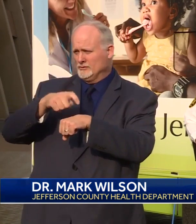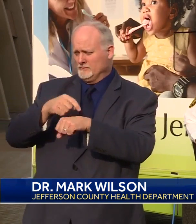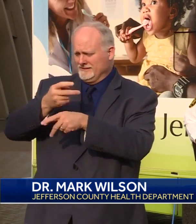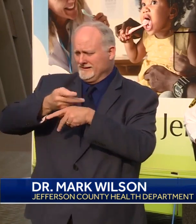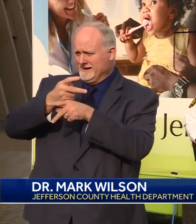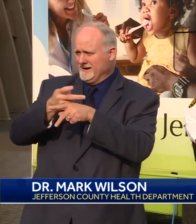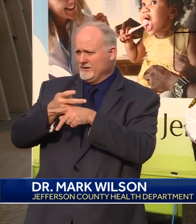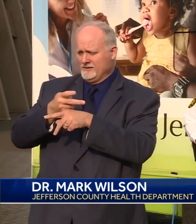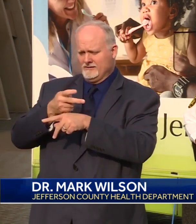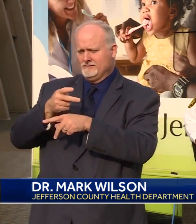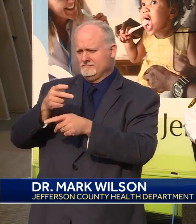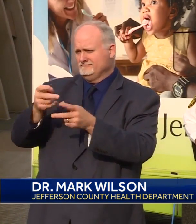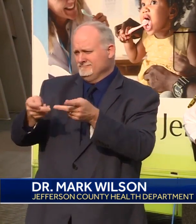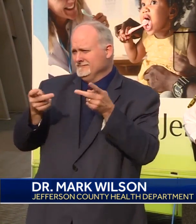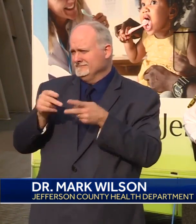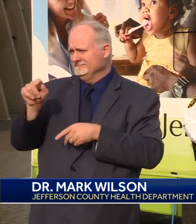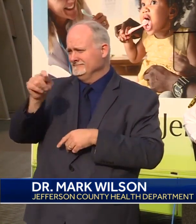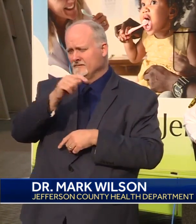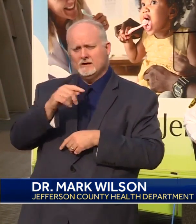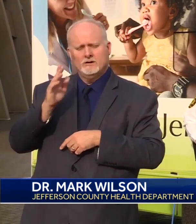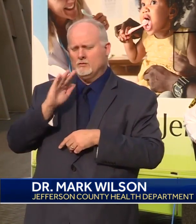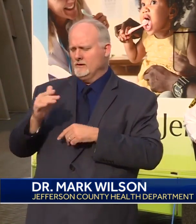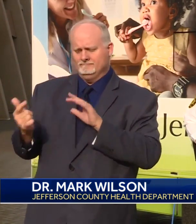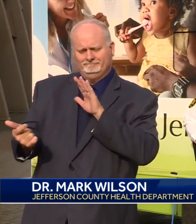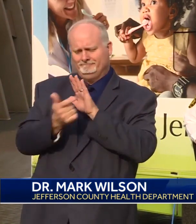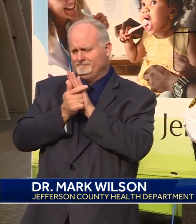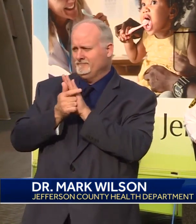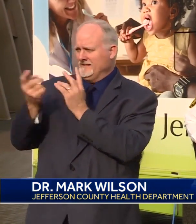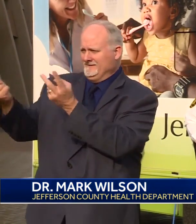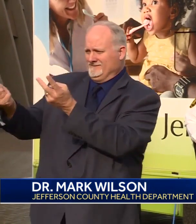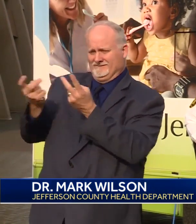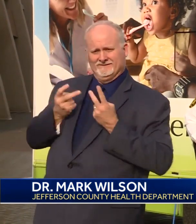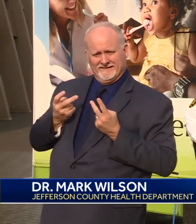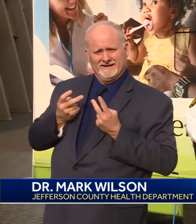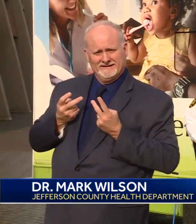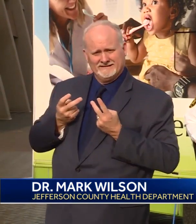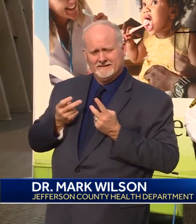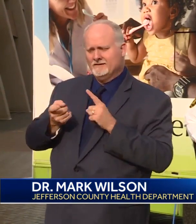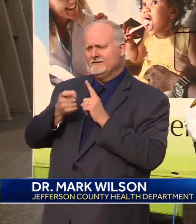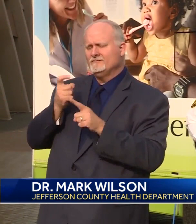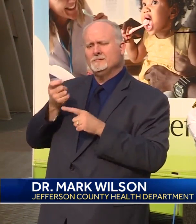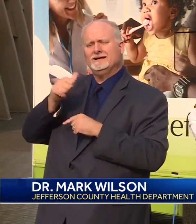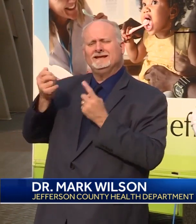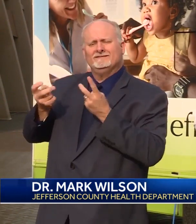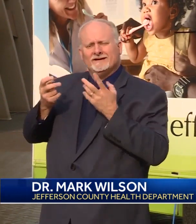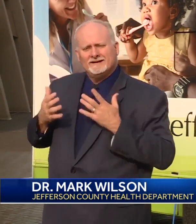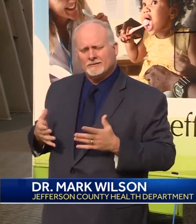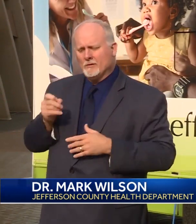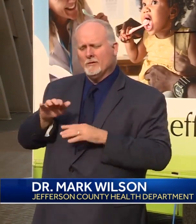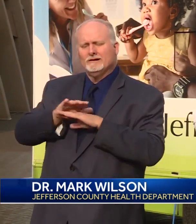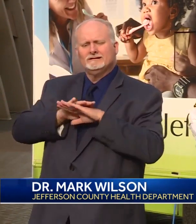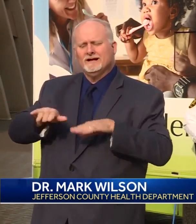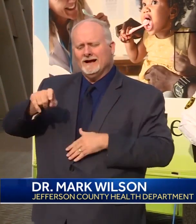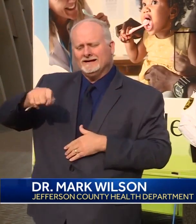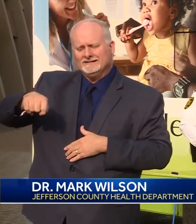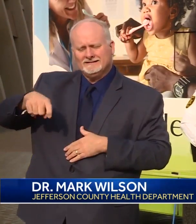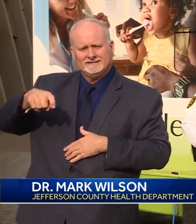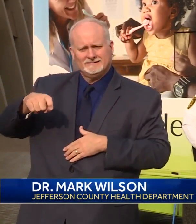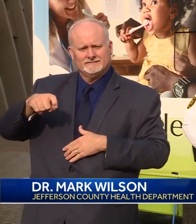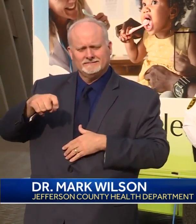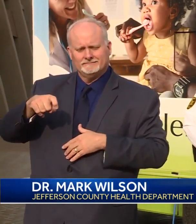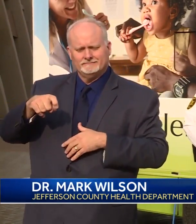shall prohibit visitation from all visitors and non-essential personnel except for certain